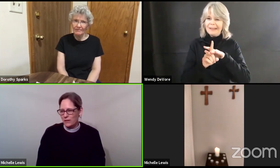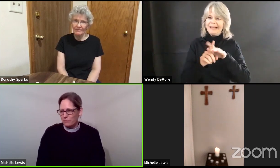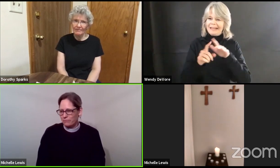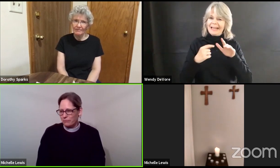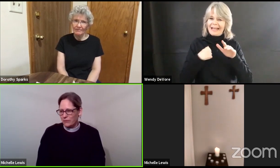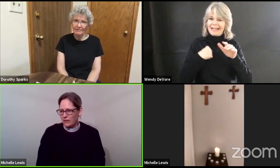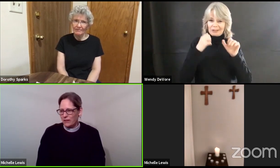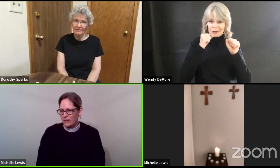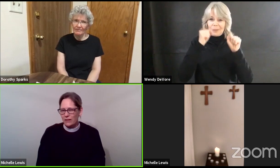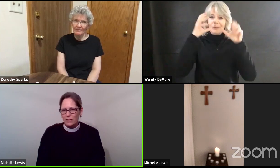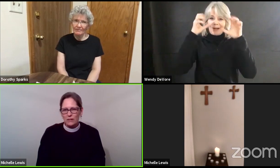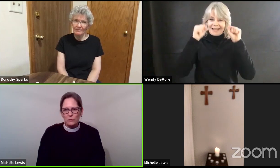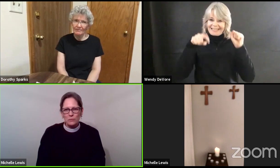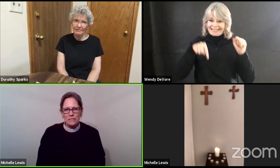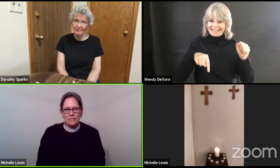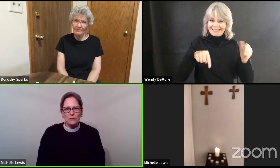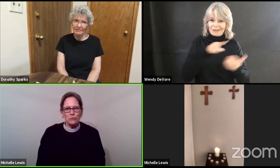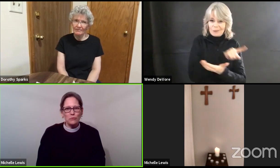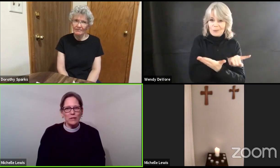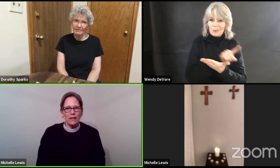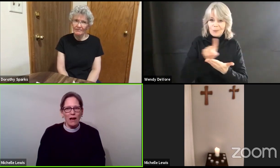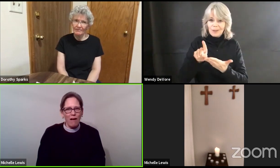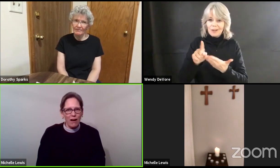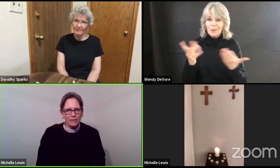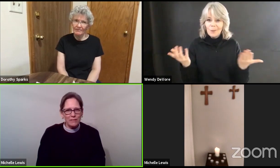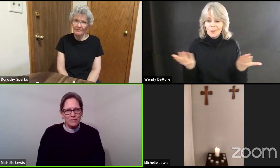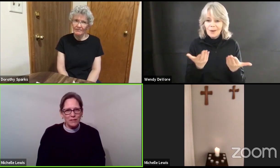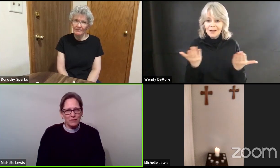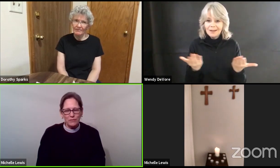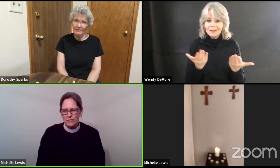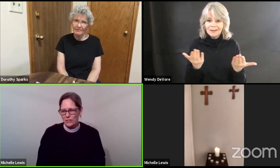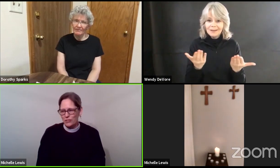was through an honest conversation